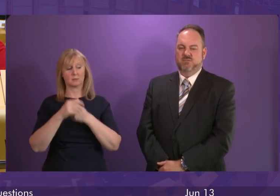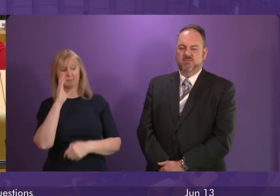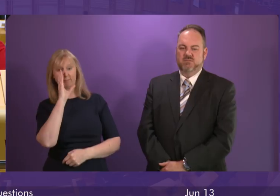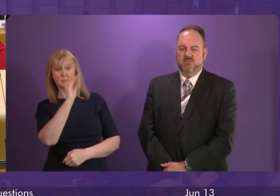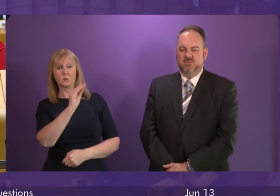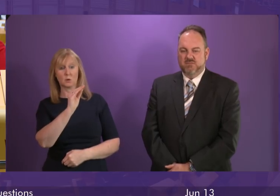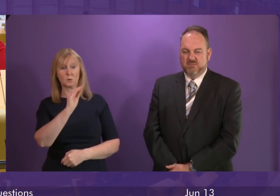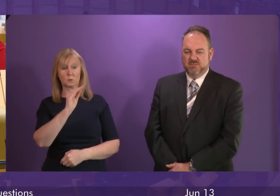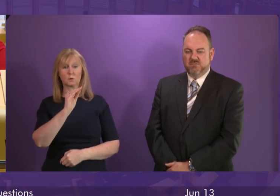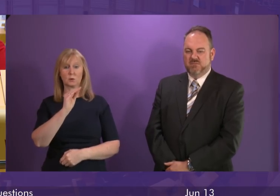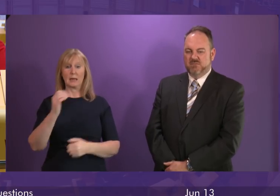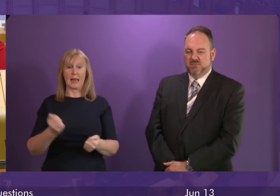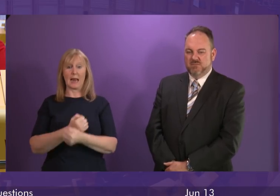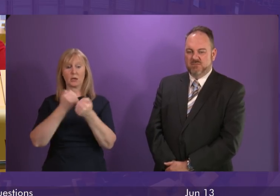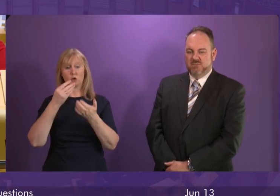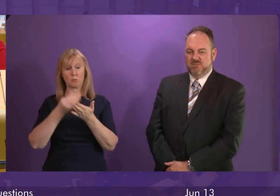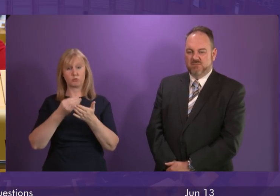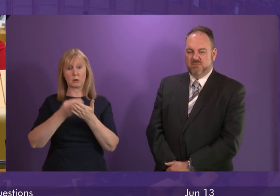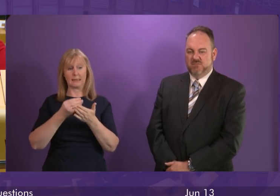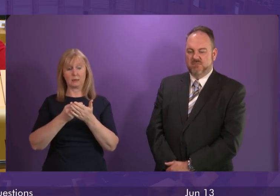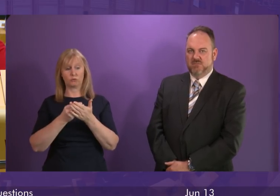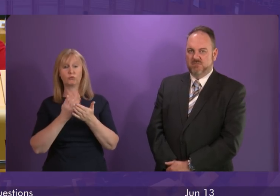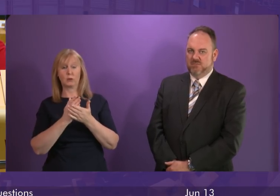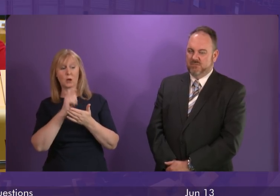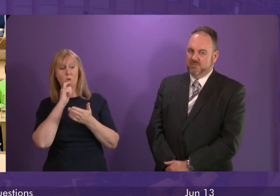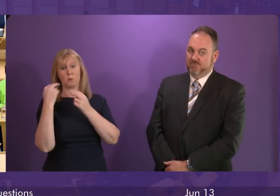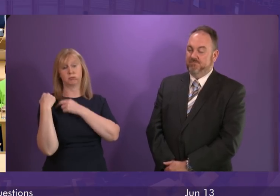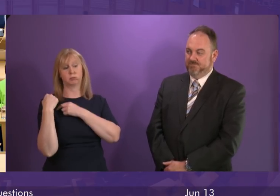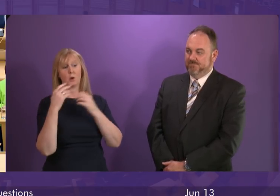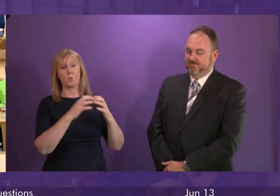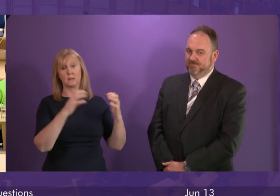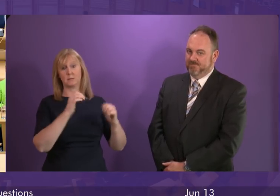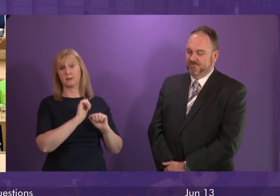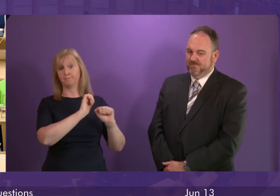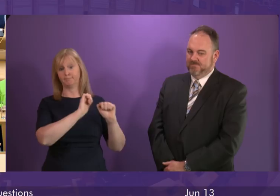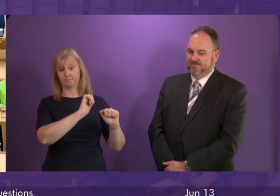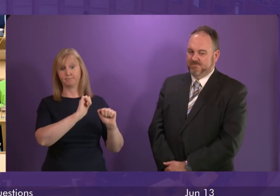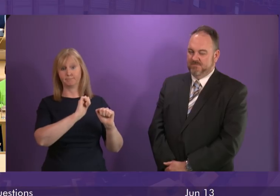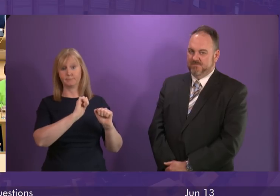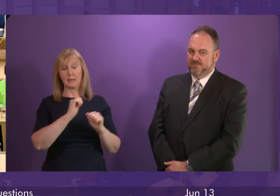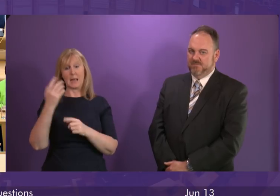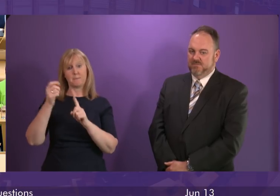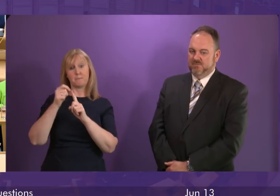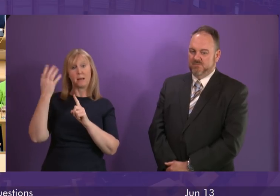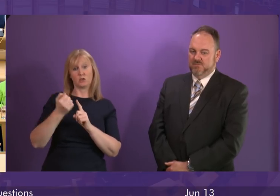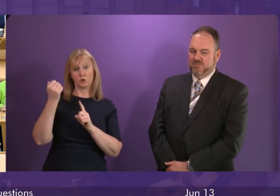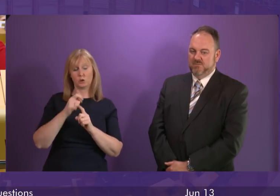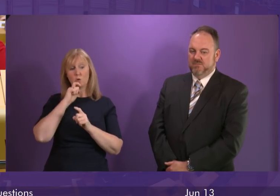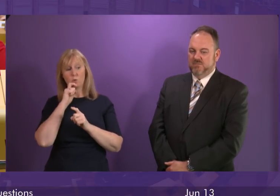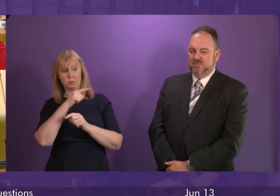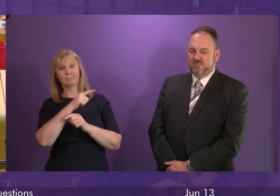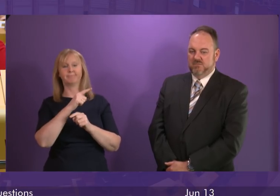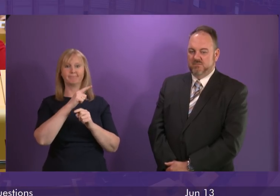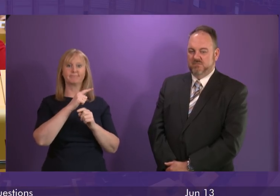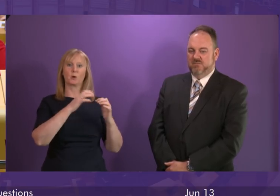energy prices in this country is a reserved matter. Pensions are a reserved matter. Television